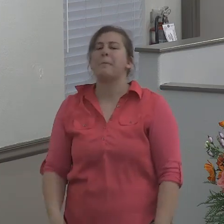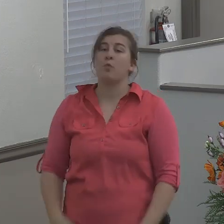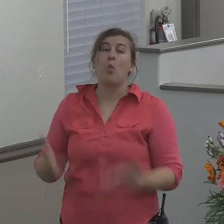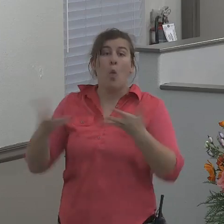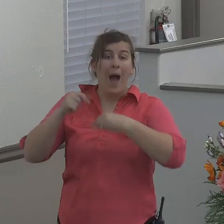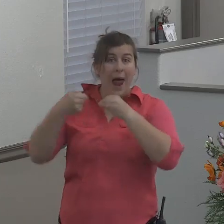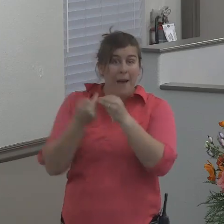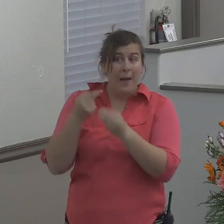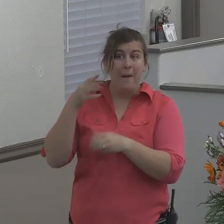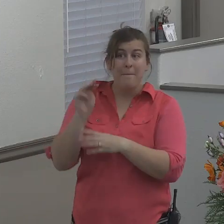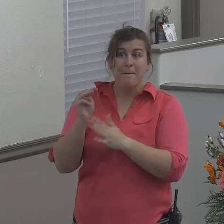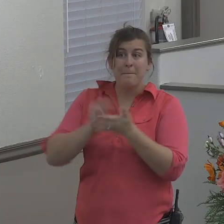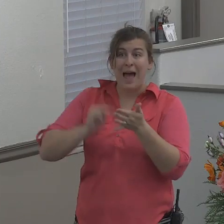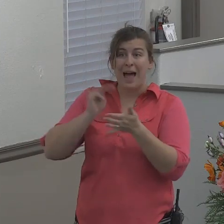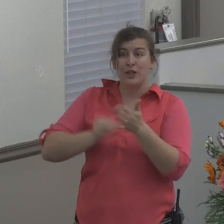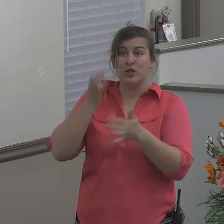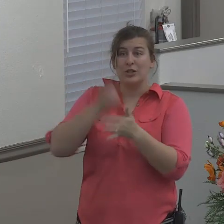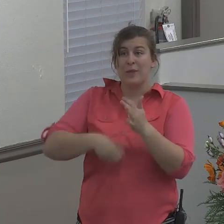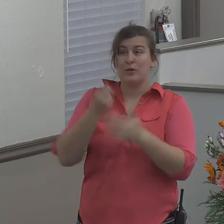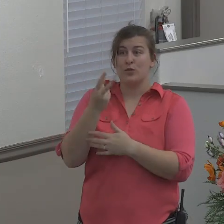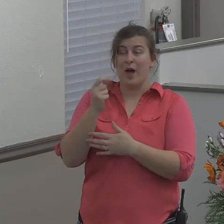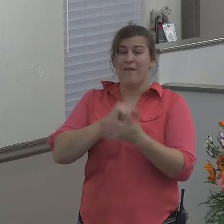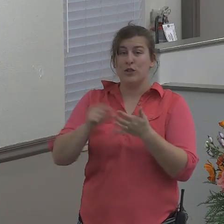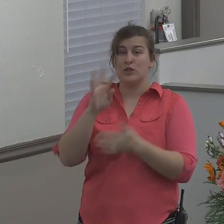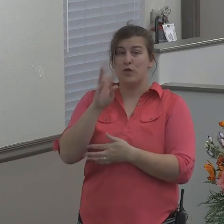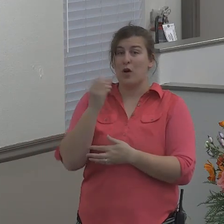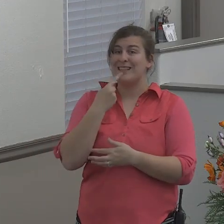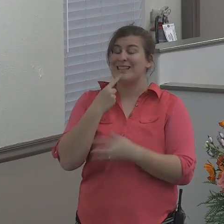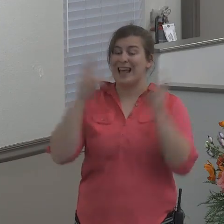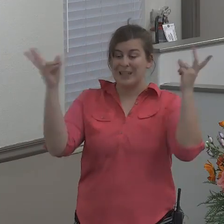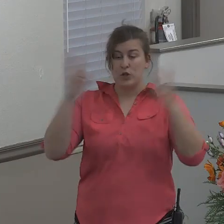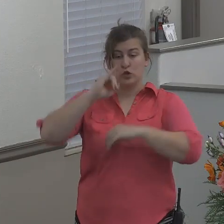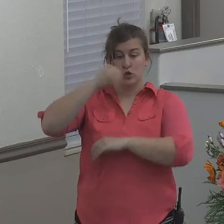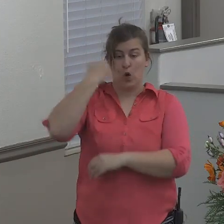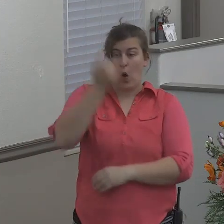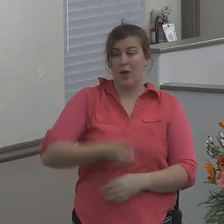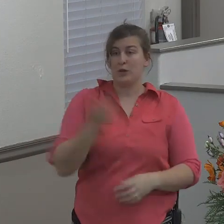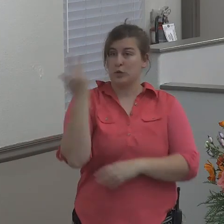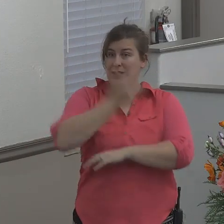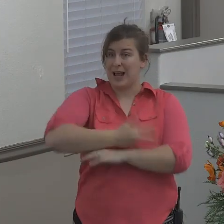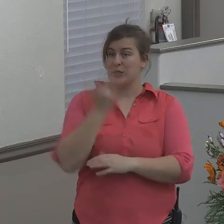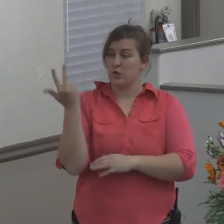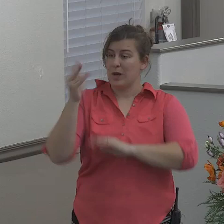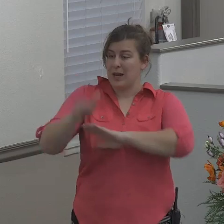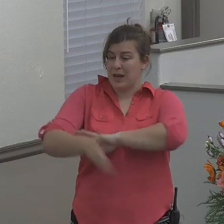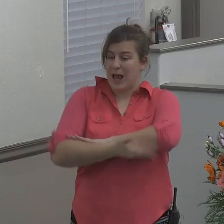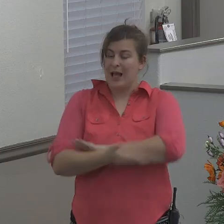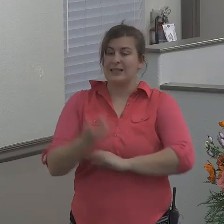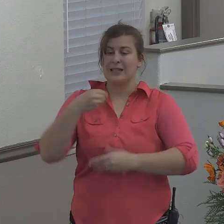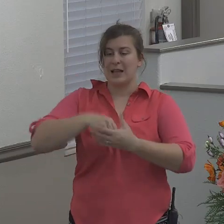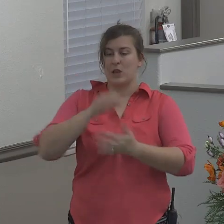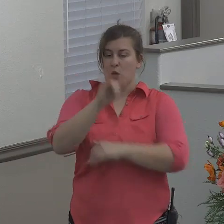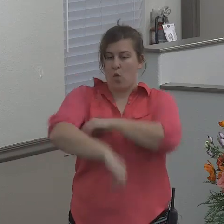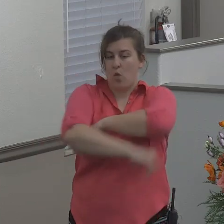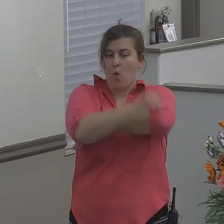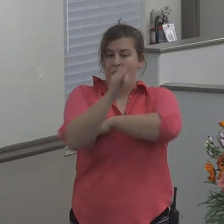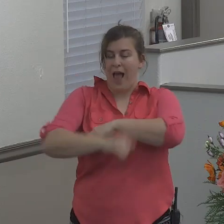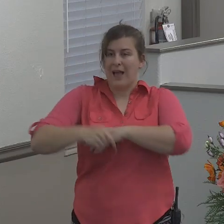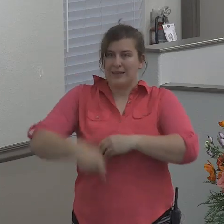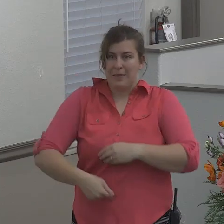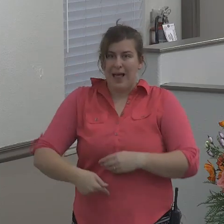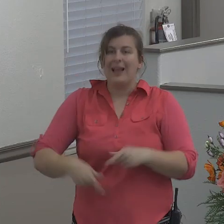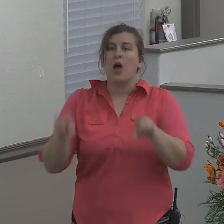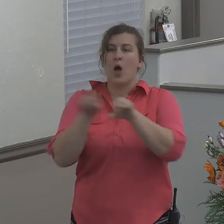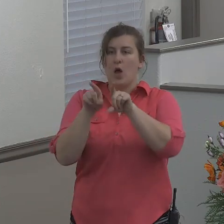Matthew chapter 12, verse 40, that says, For as Jonah was three days and three nights in the well's belly, so shall the Son of